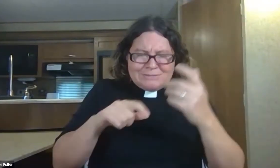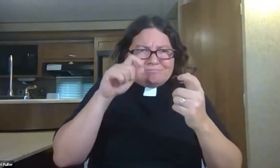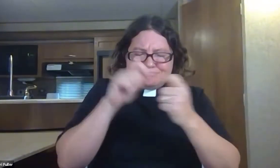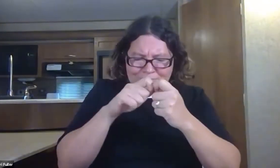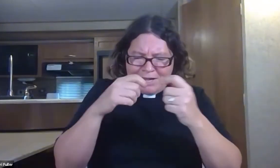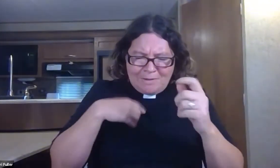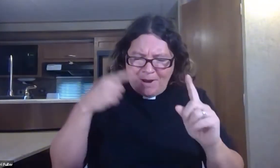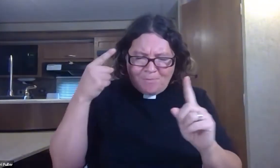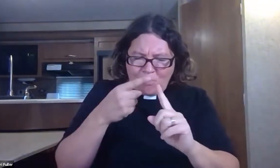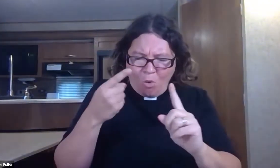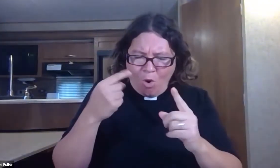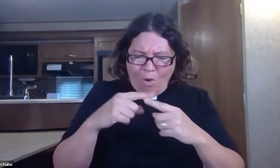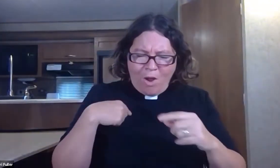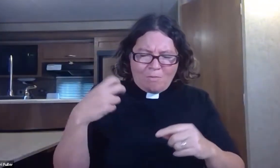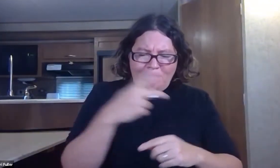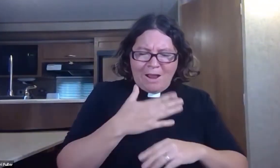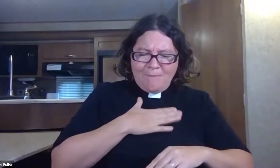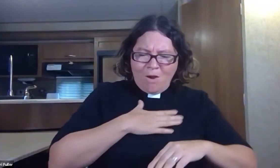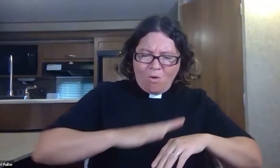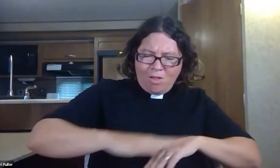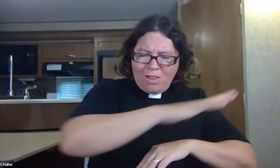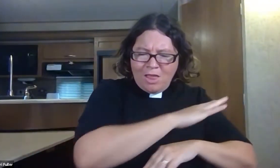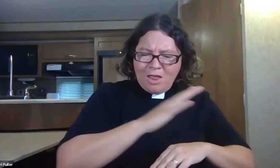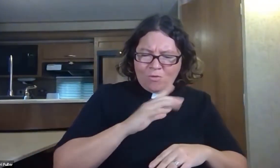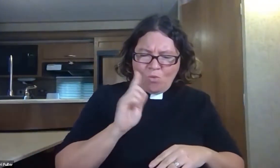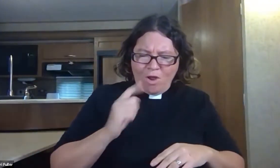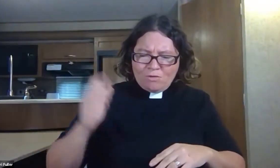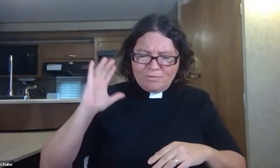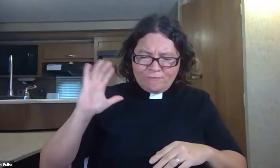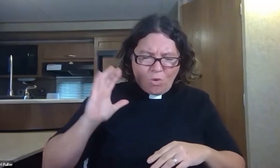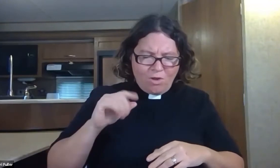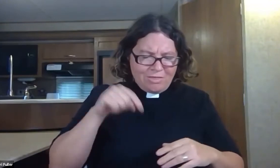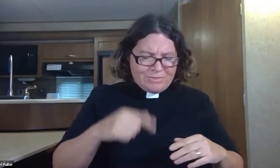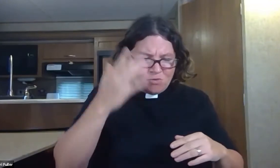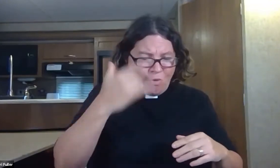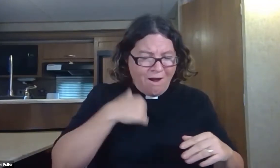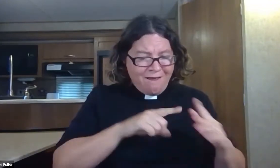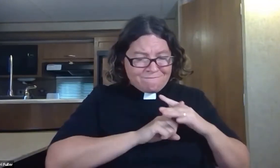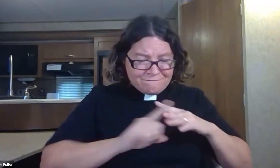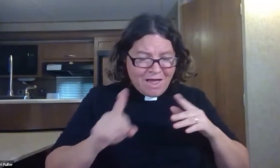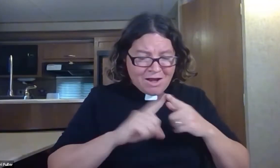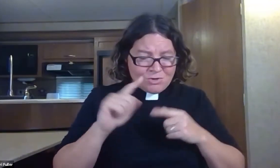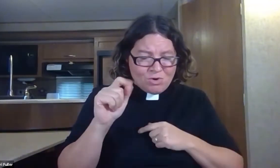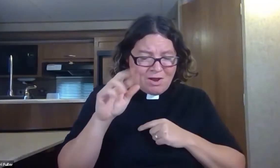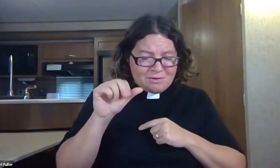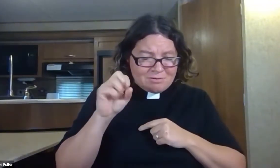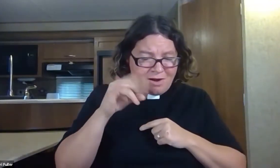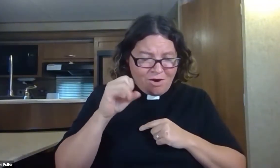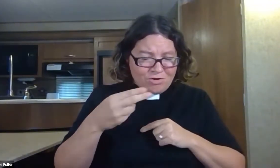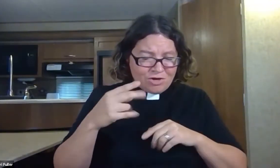Come on, Lord! Wasn't this precisely my point when I was back in my own land? This